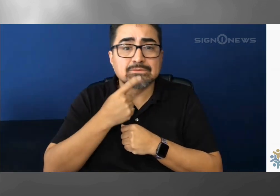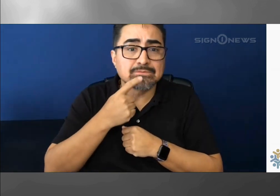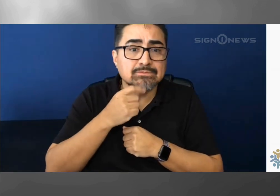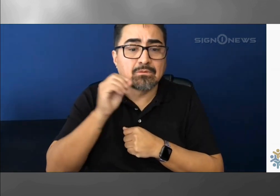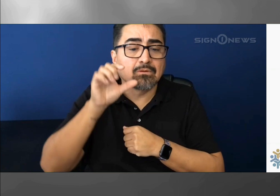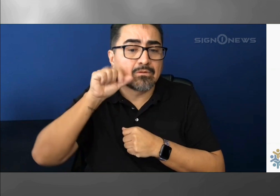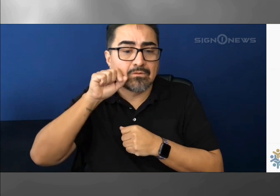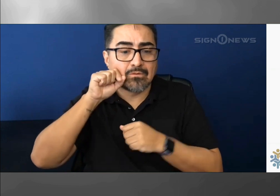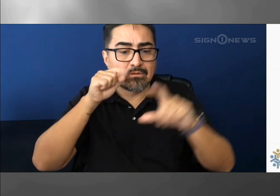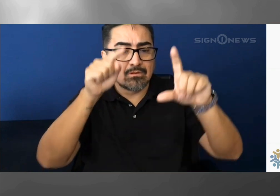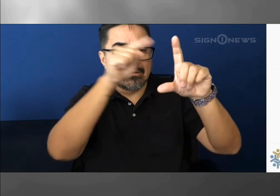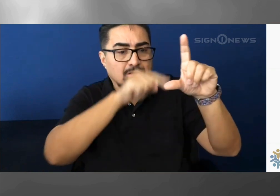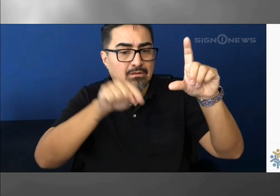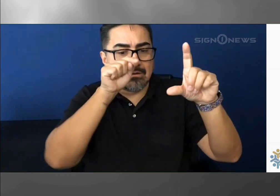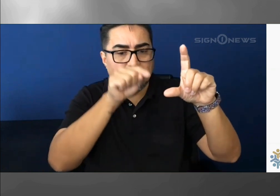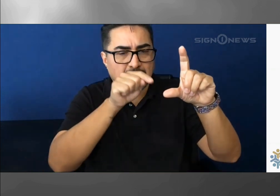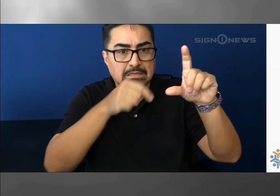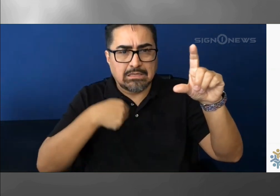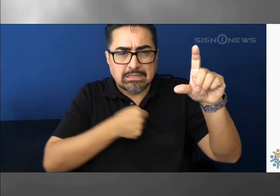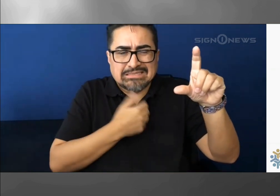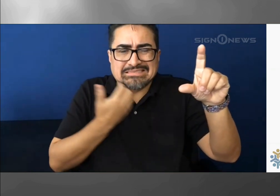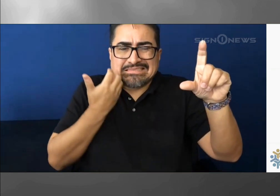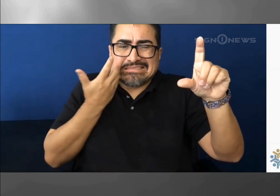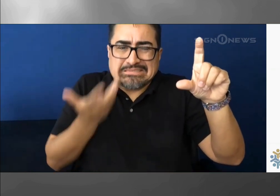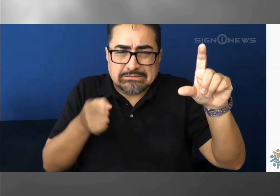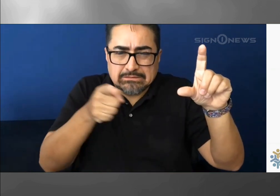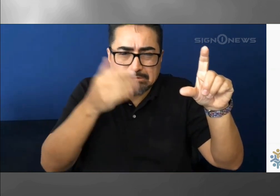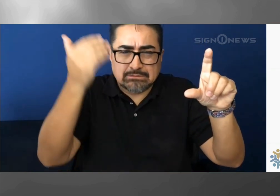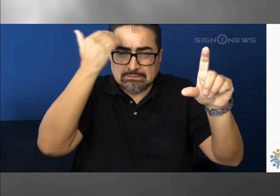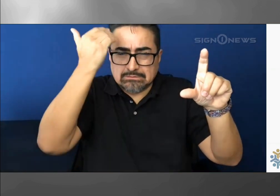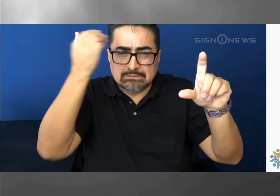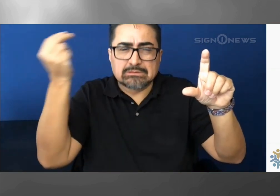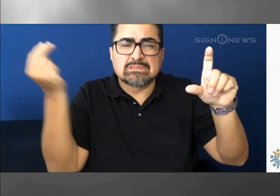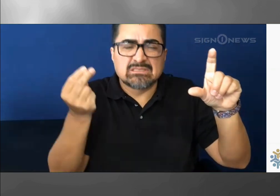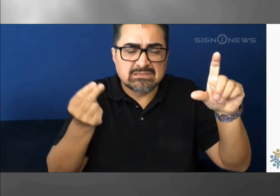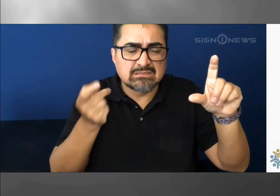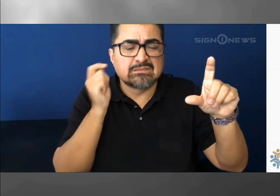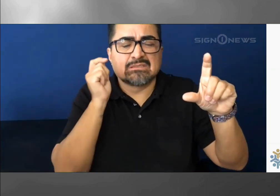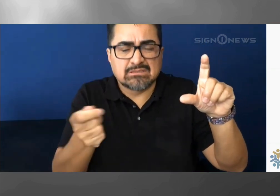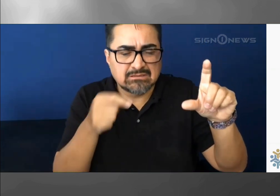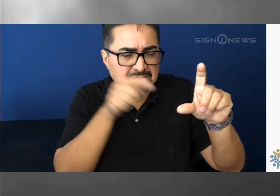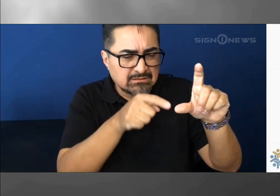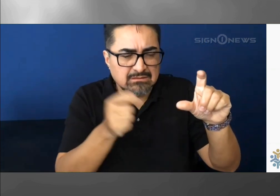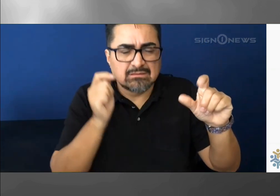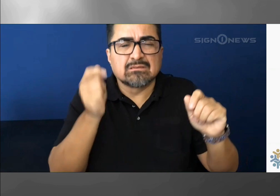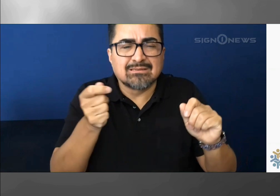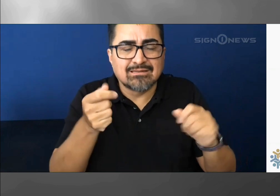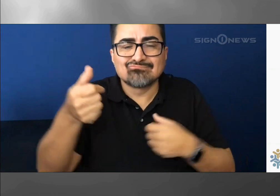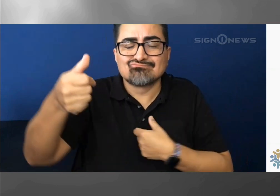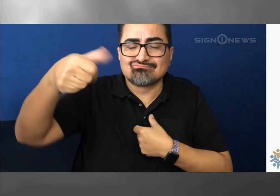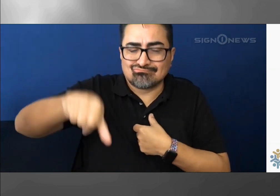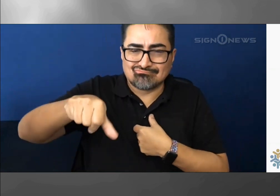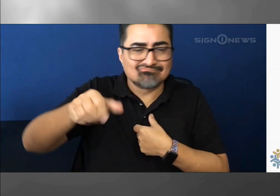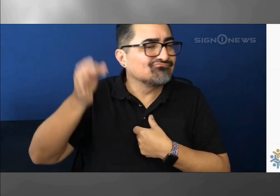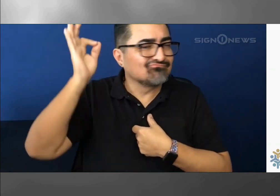on the date your ballot was accepted. If you see this green circle. If you see